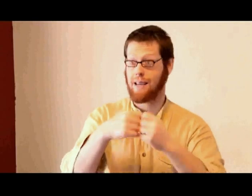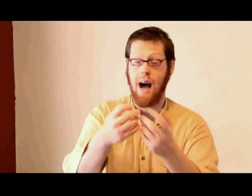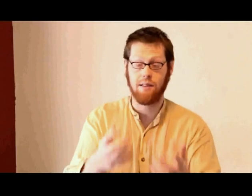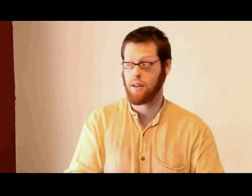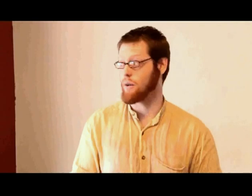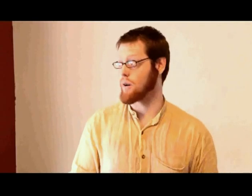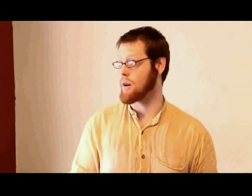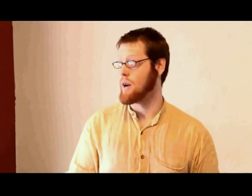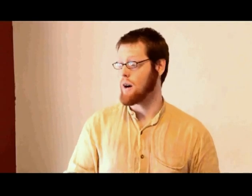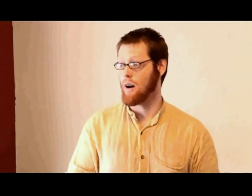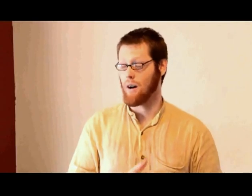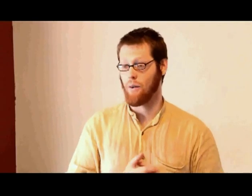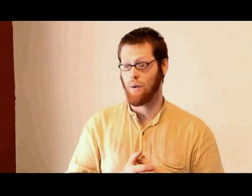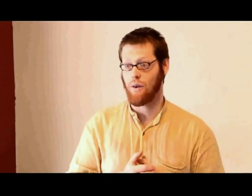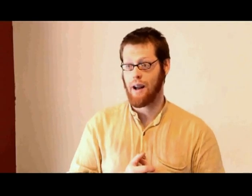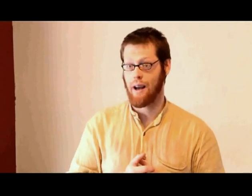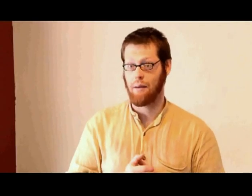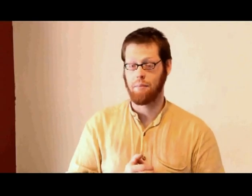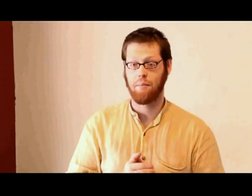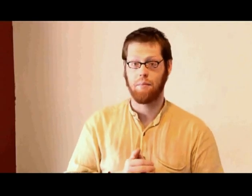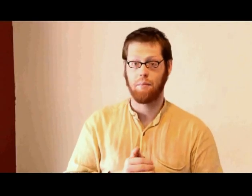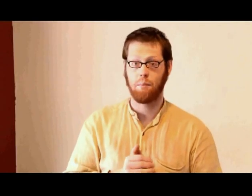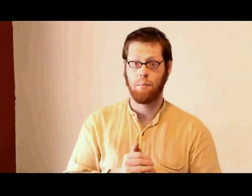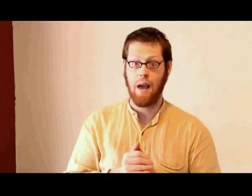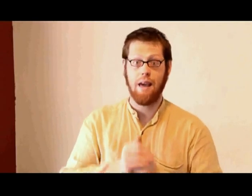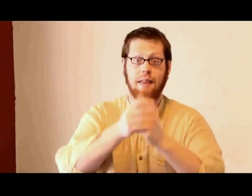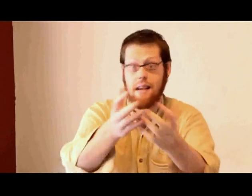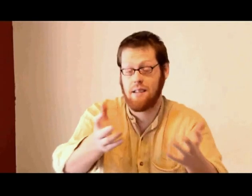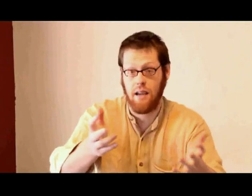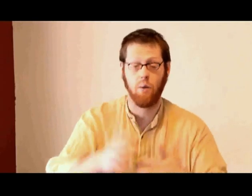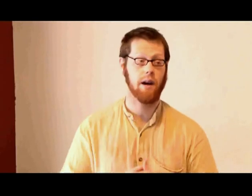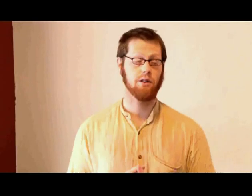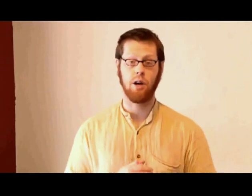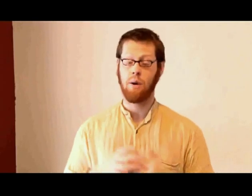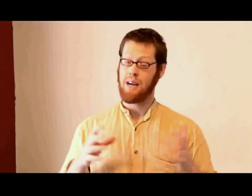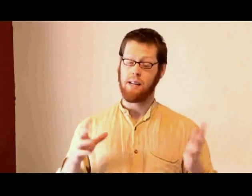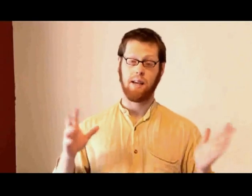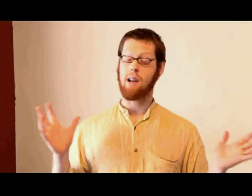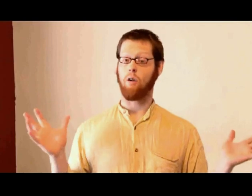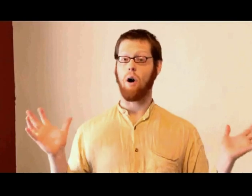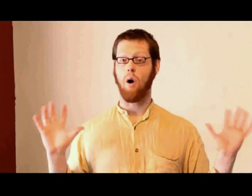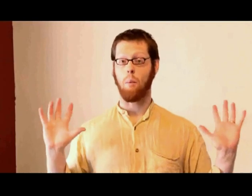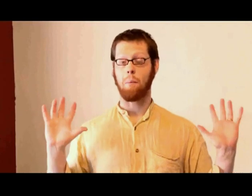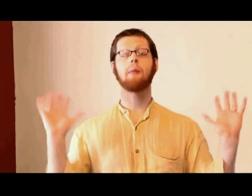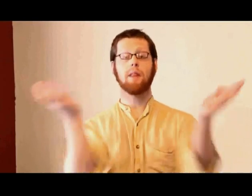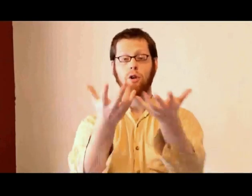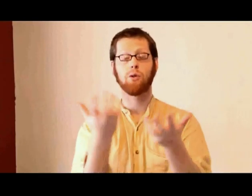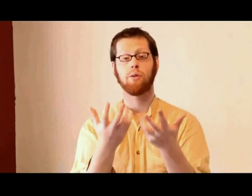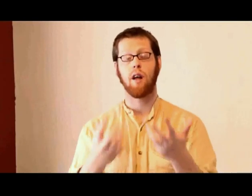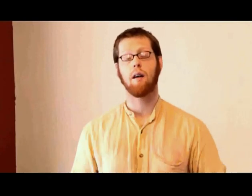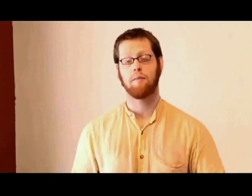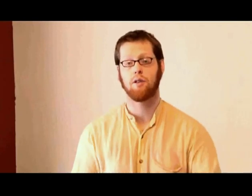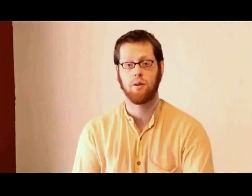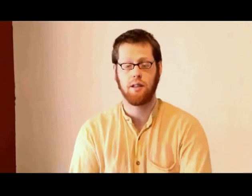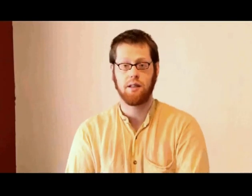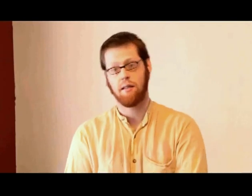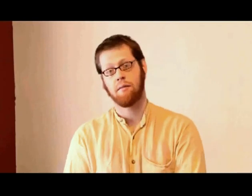agnostic or atheistic Quakers. So, it's kind of a motley crew that often joins itself